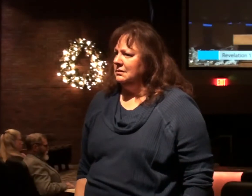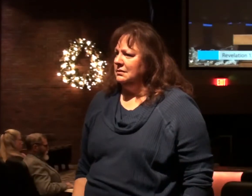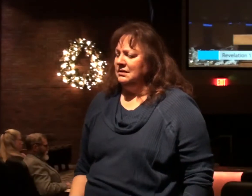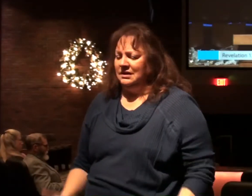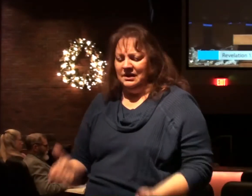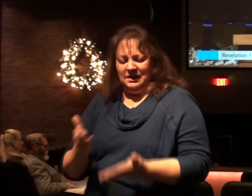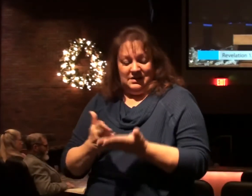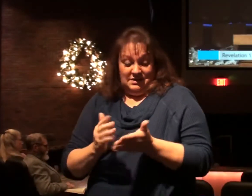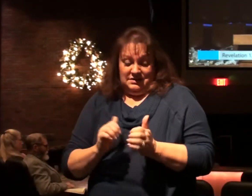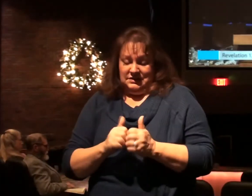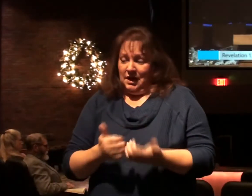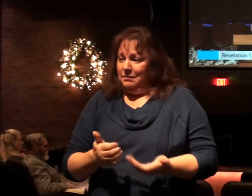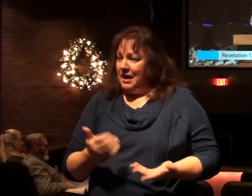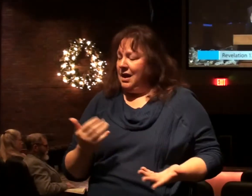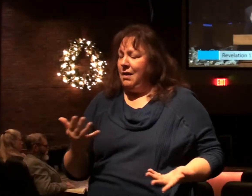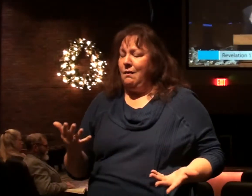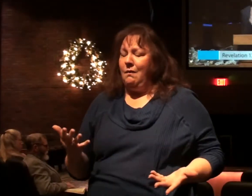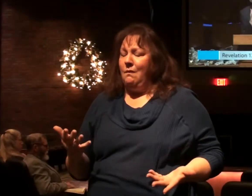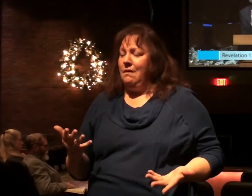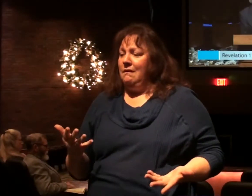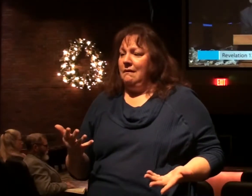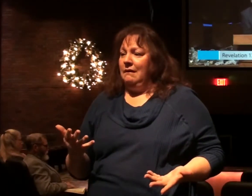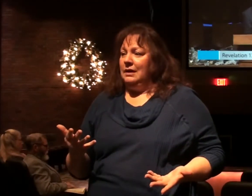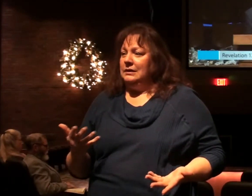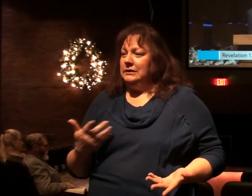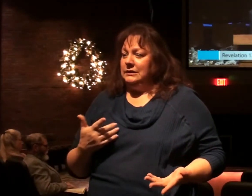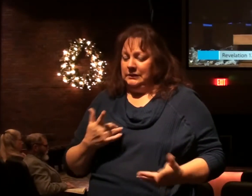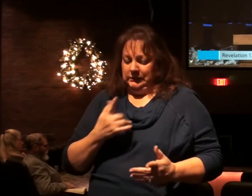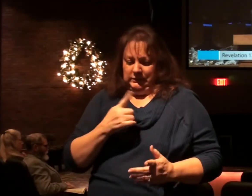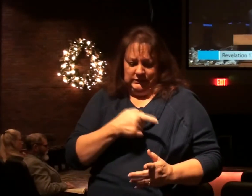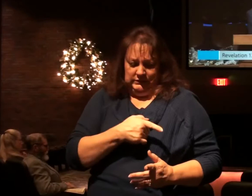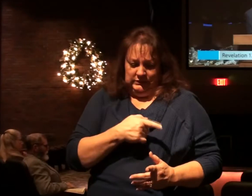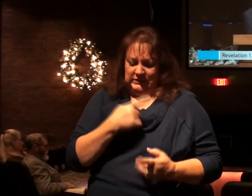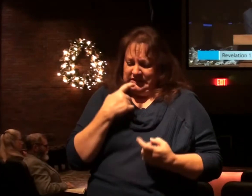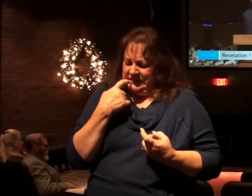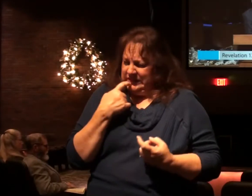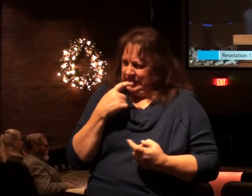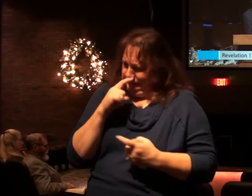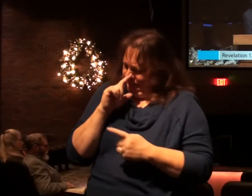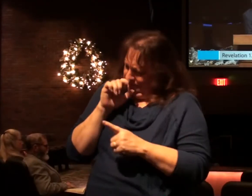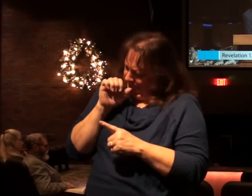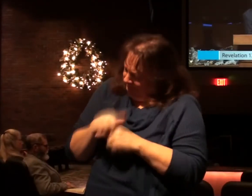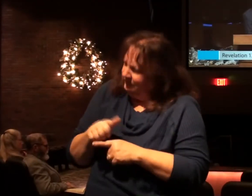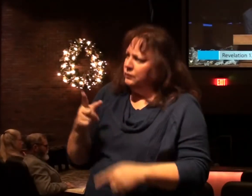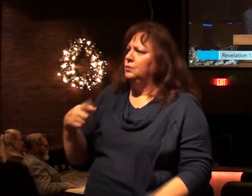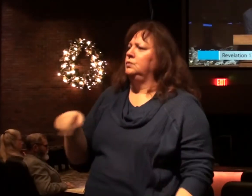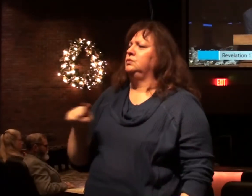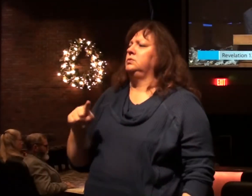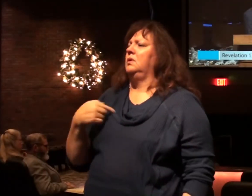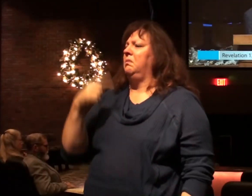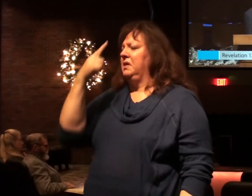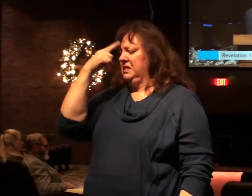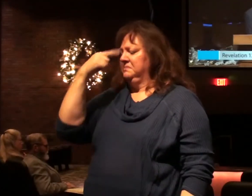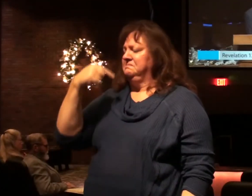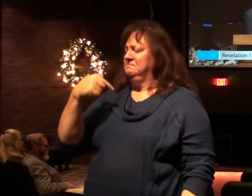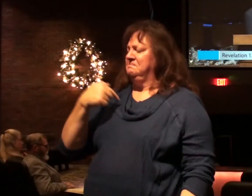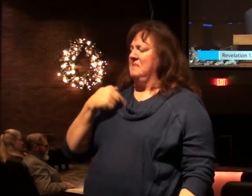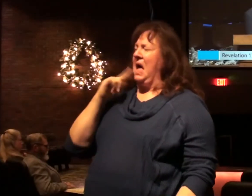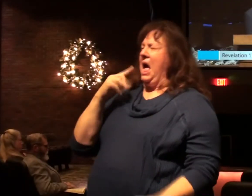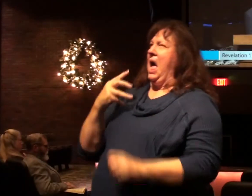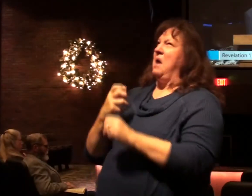Somehow there's something in the deceptiveness of sin that we think we win.